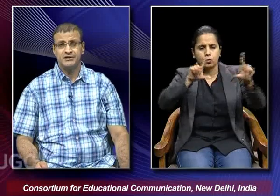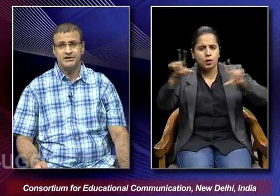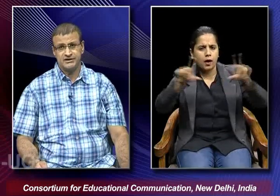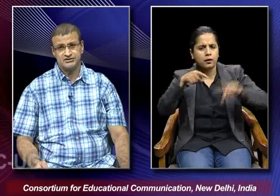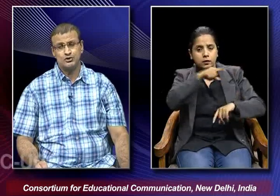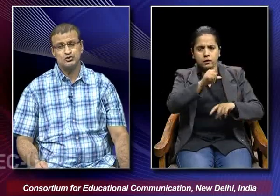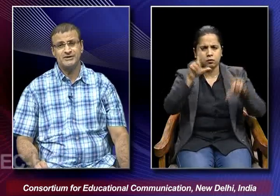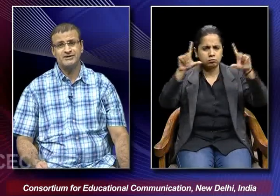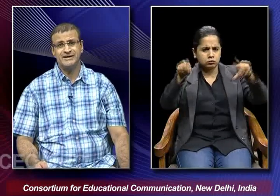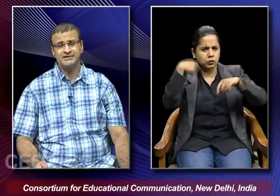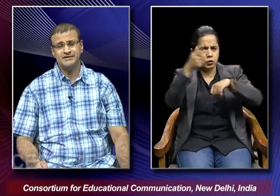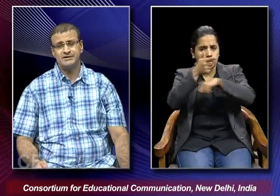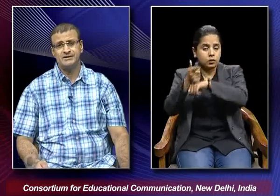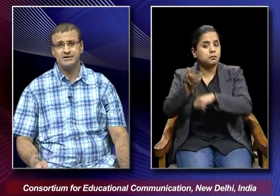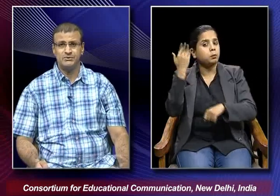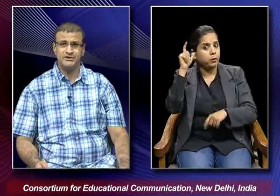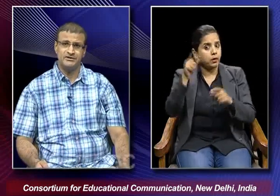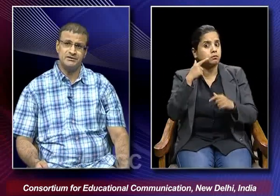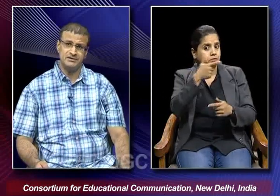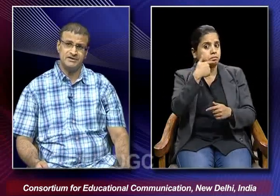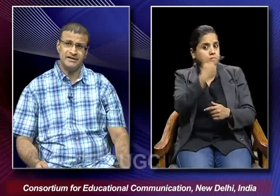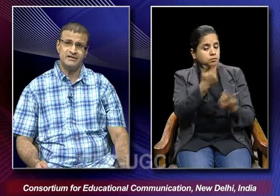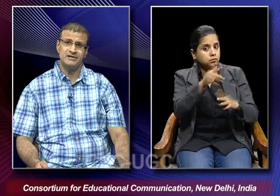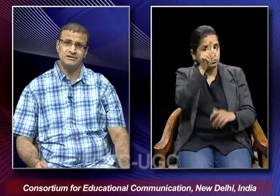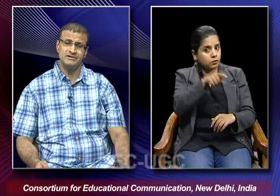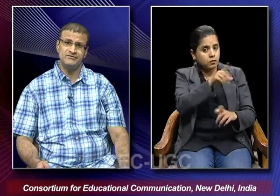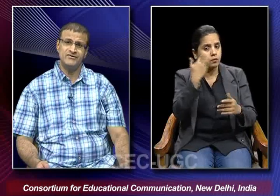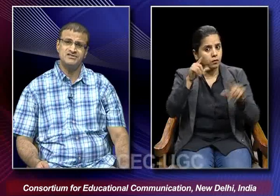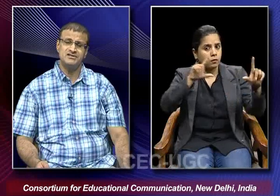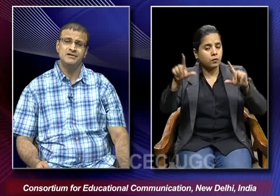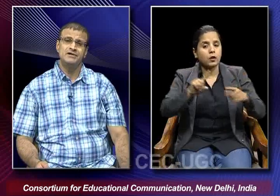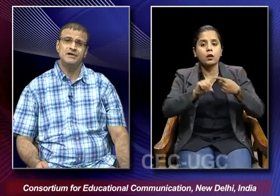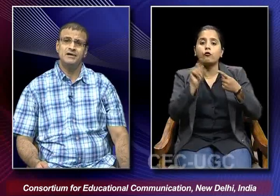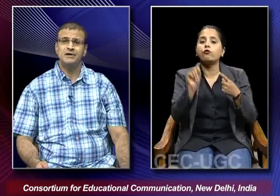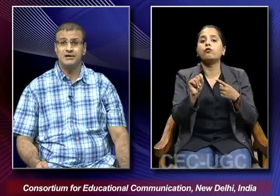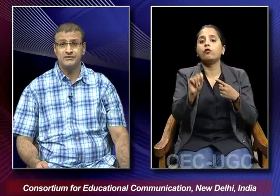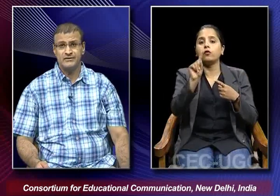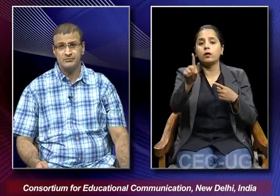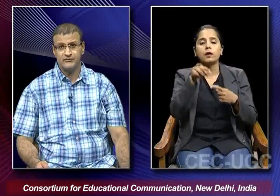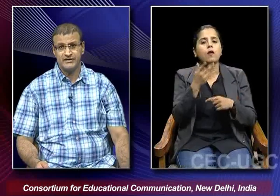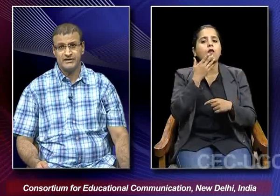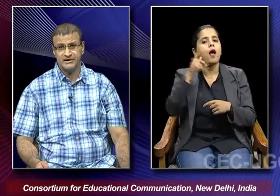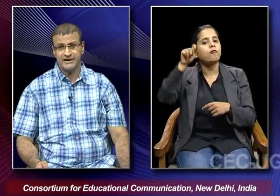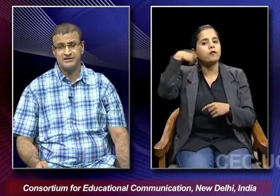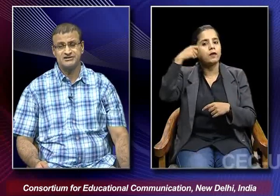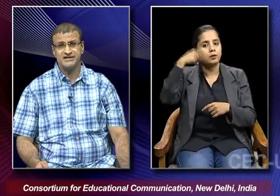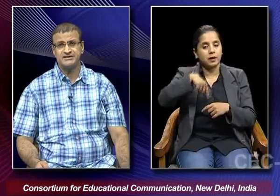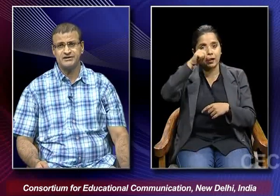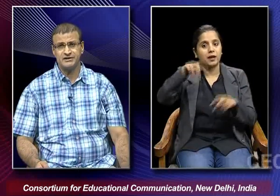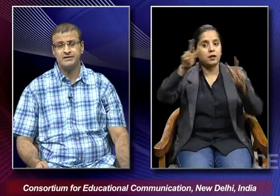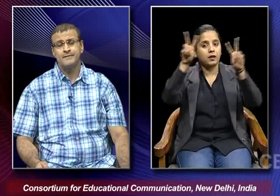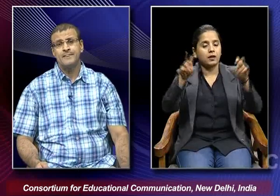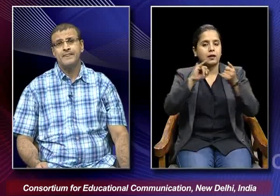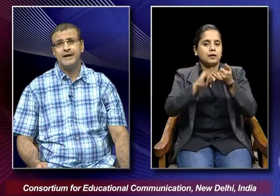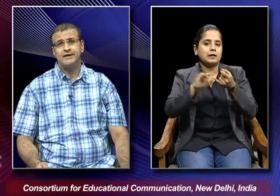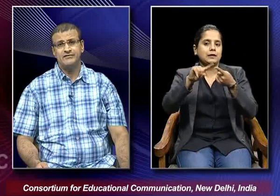He is also being credited with directing the first colour film of India titled Serendri